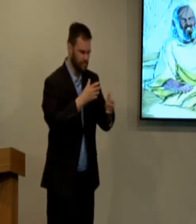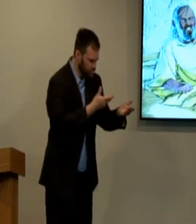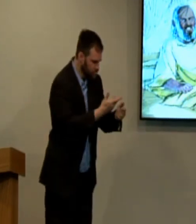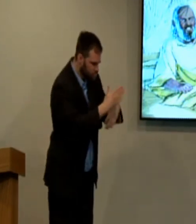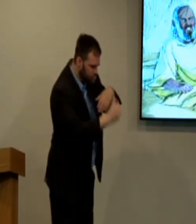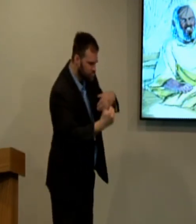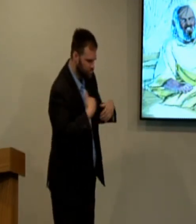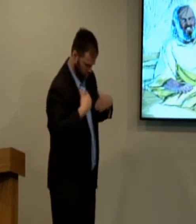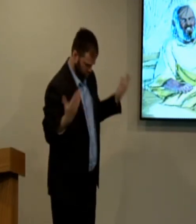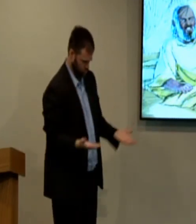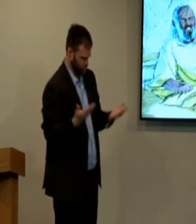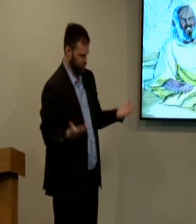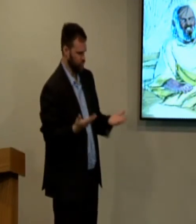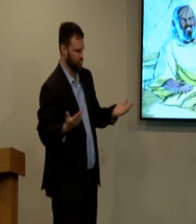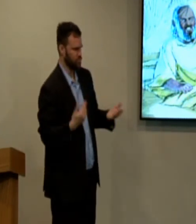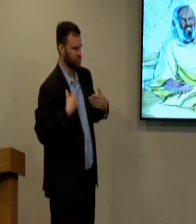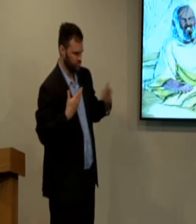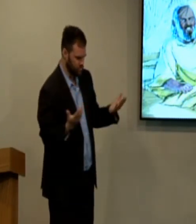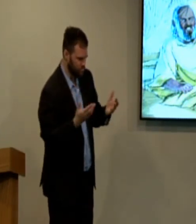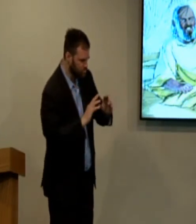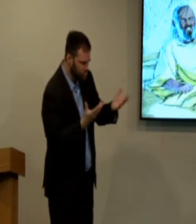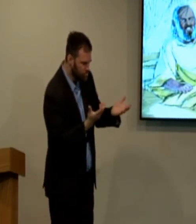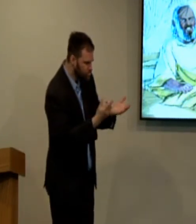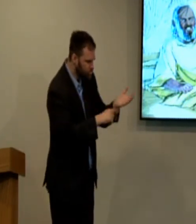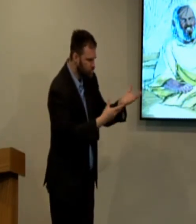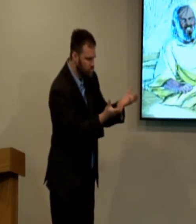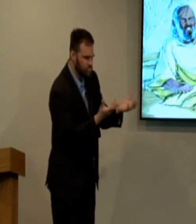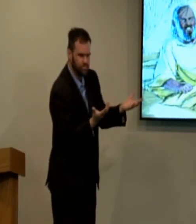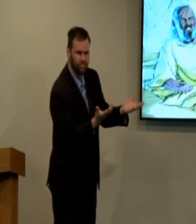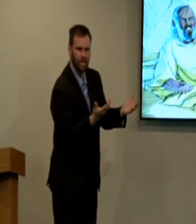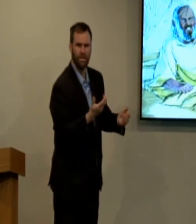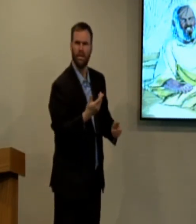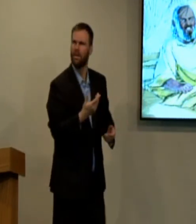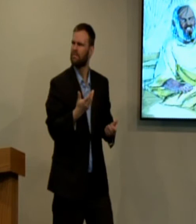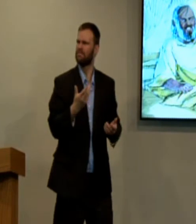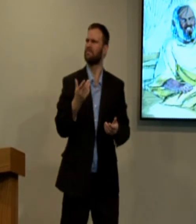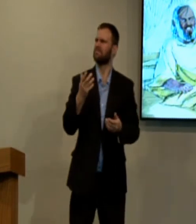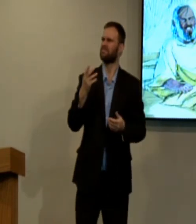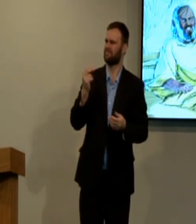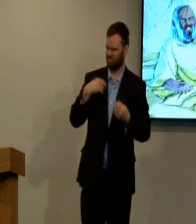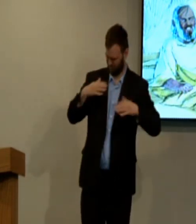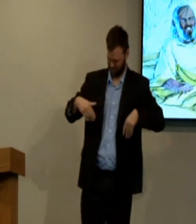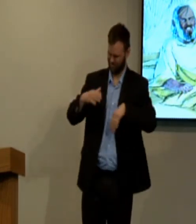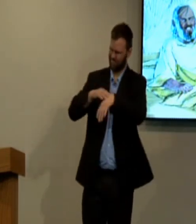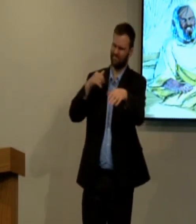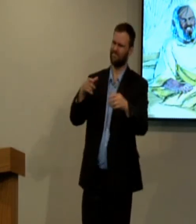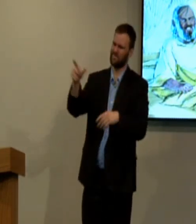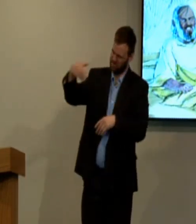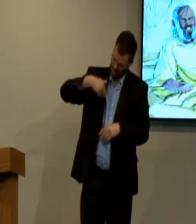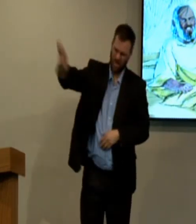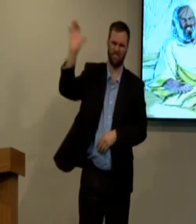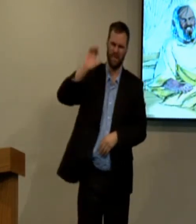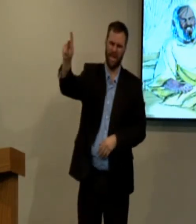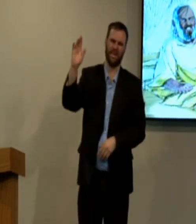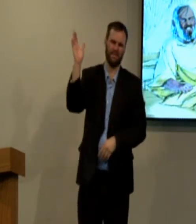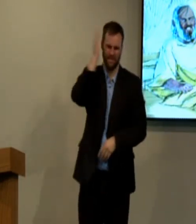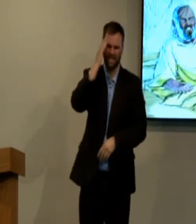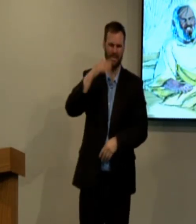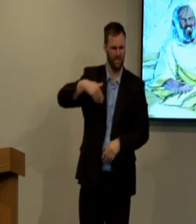and again, he says, you called for me, Eli, here I am, what you want me to do? And Eli says, I didn't call